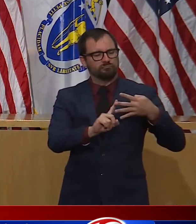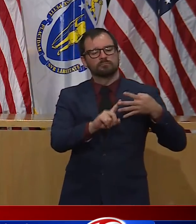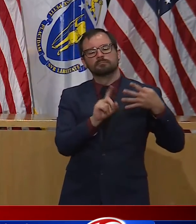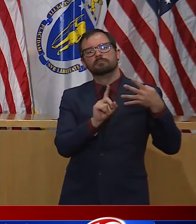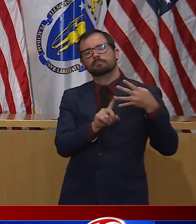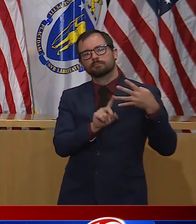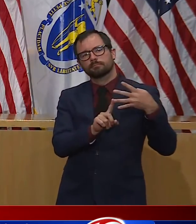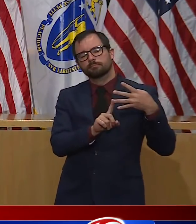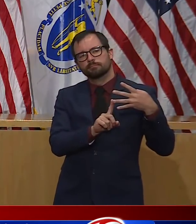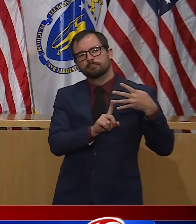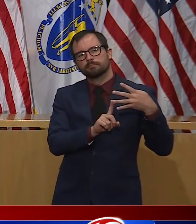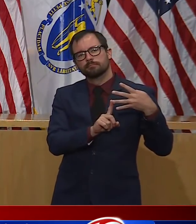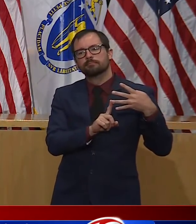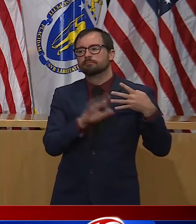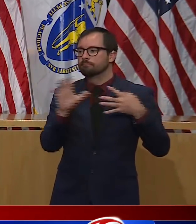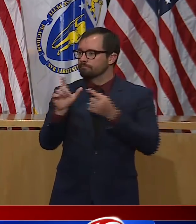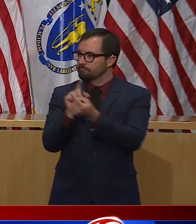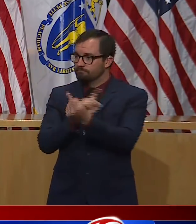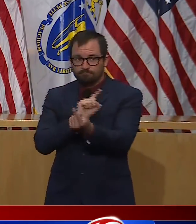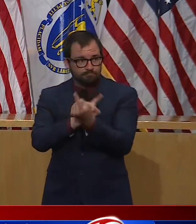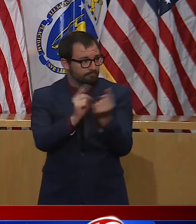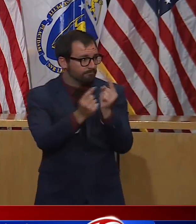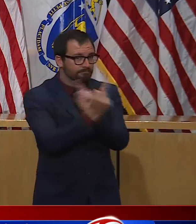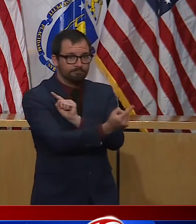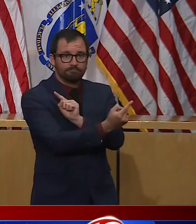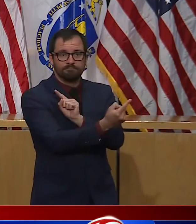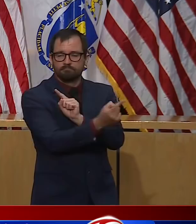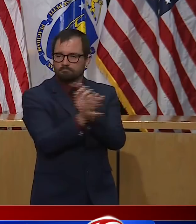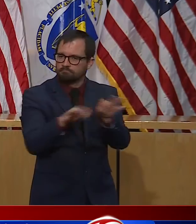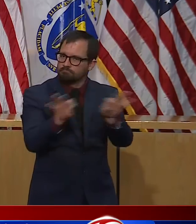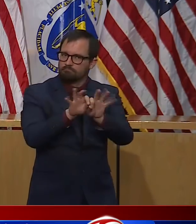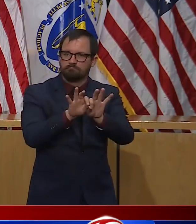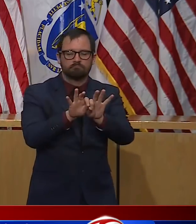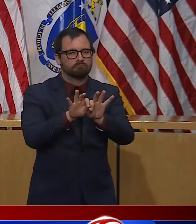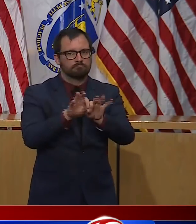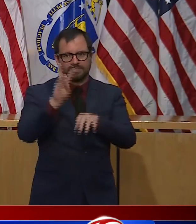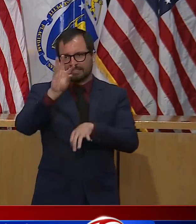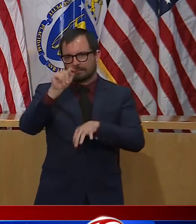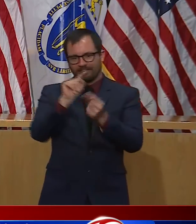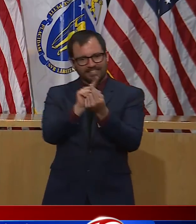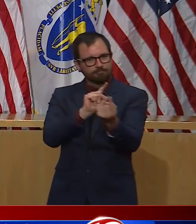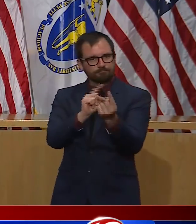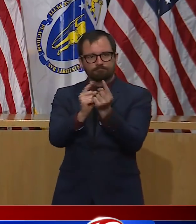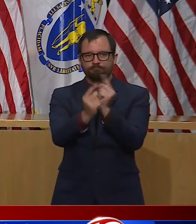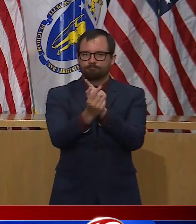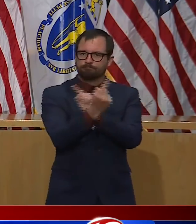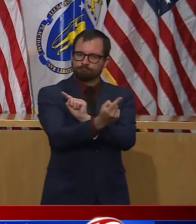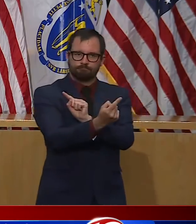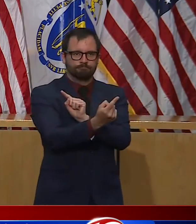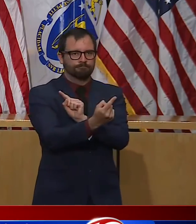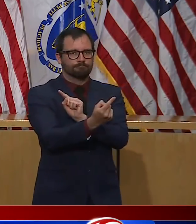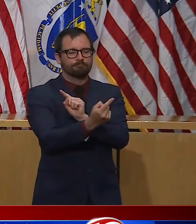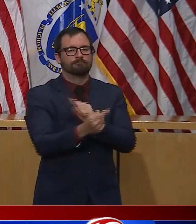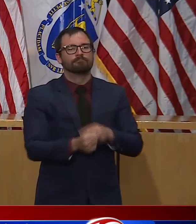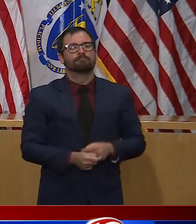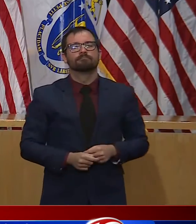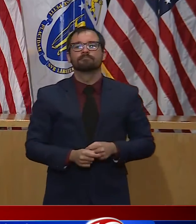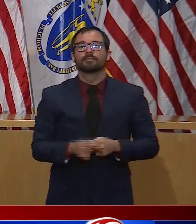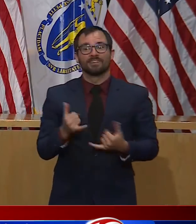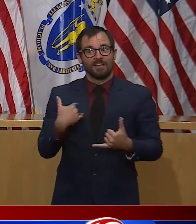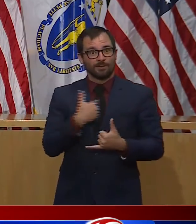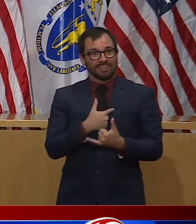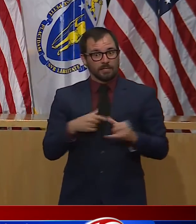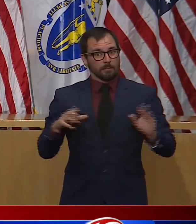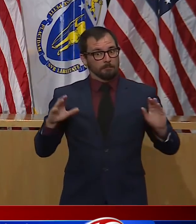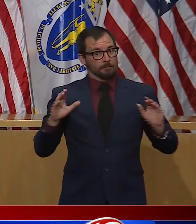as it's ever been and more so as we start this reopening process. The more we stay about six feet apart from